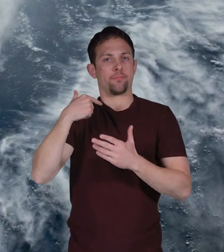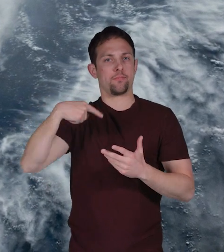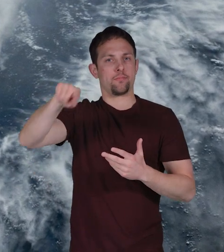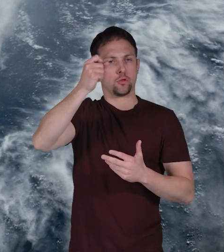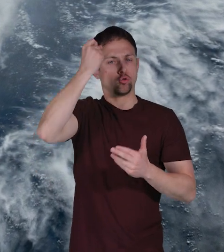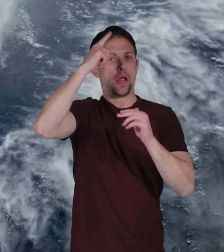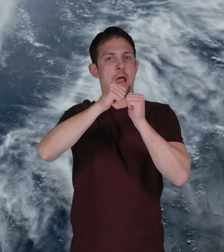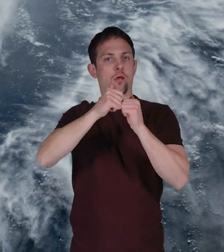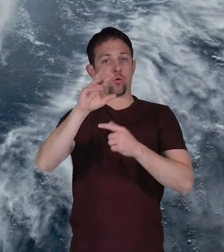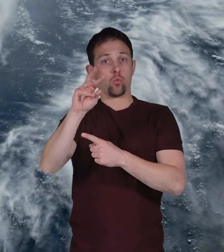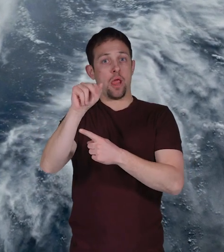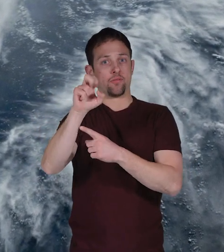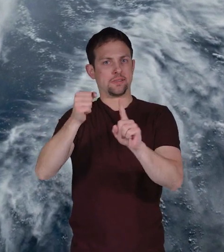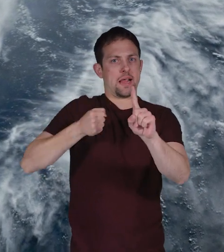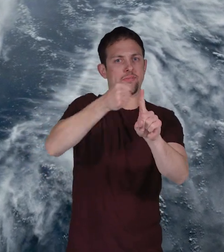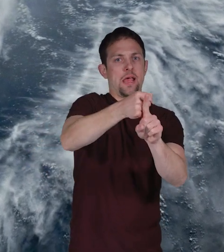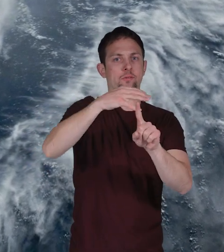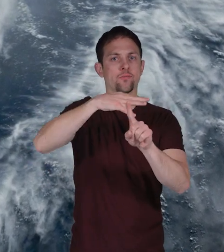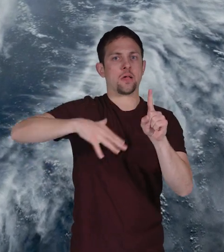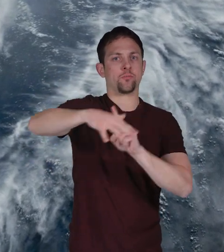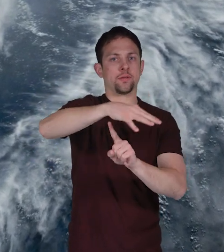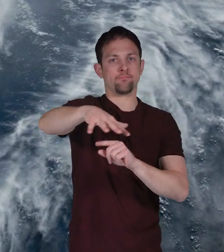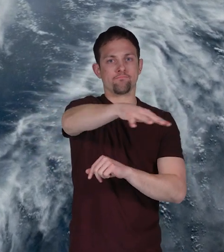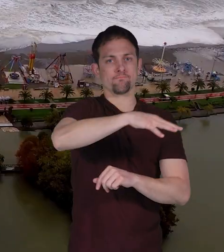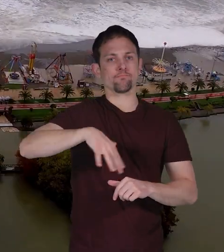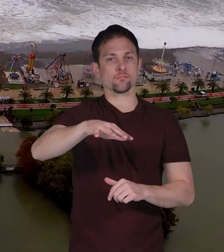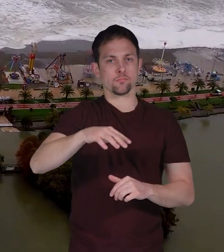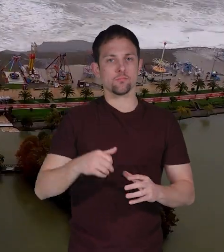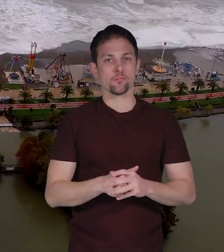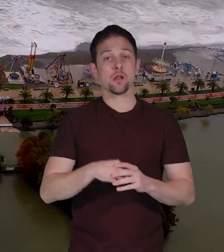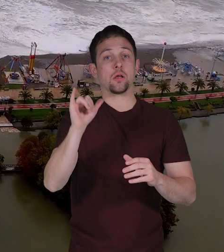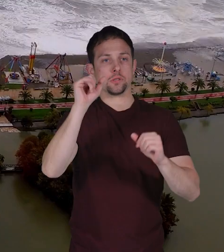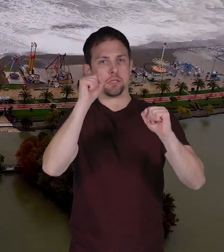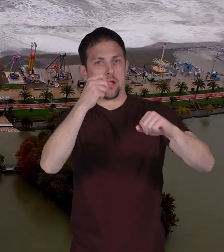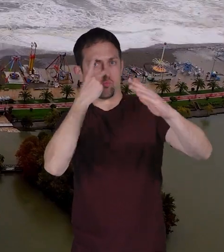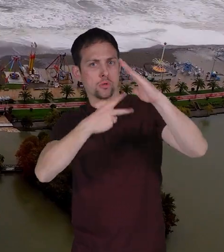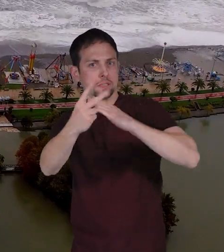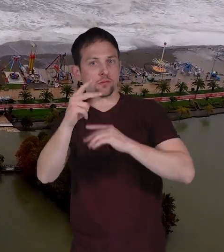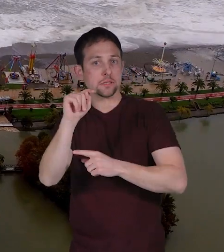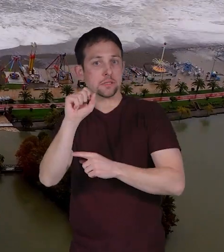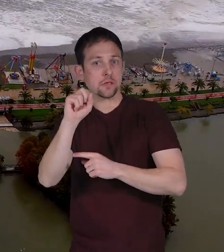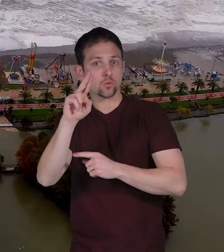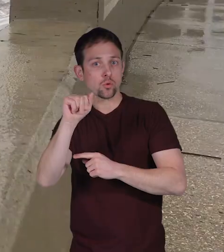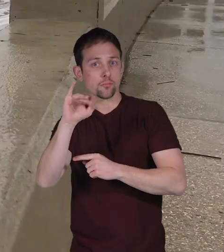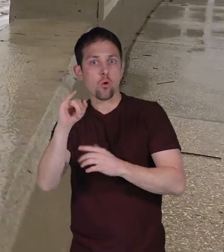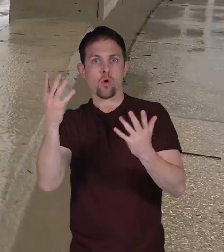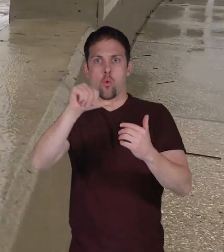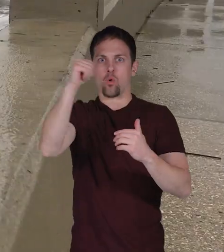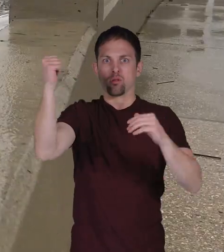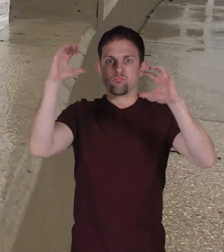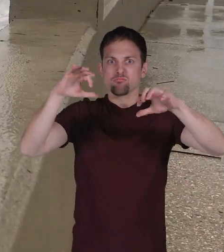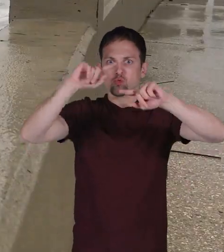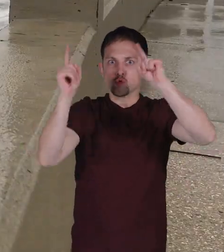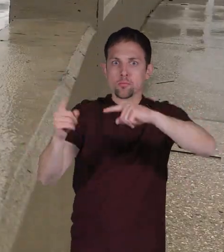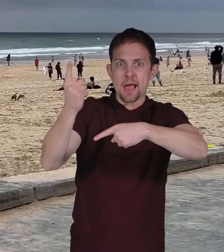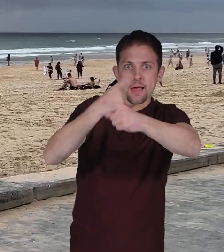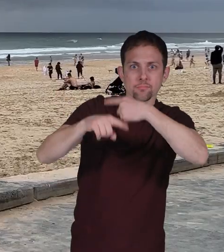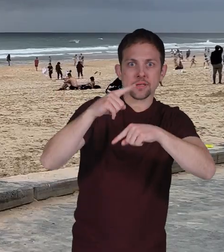how waves affect the environment, as well as to predict tsunamis or other storms, and warn